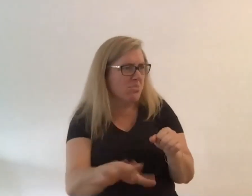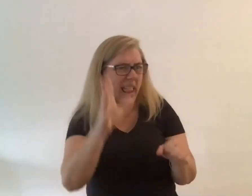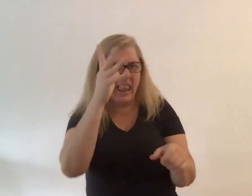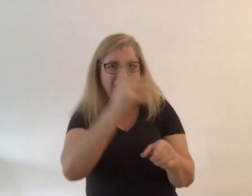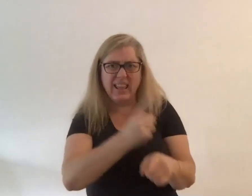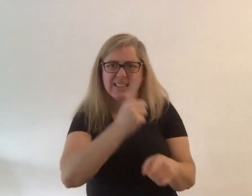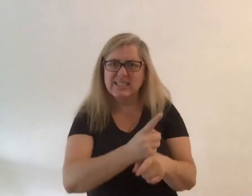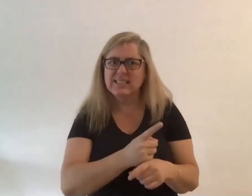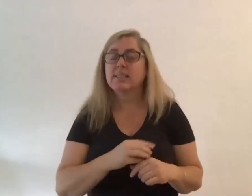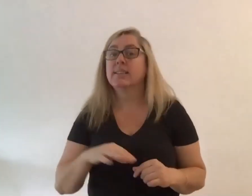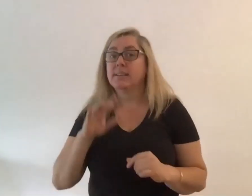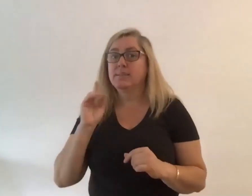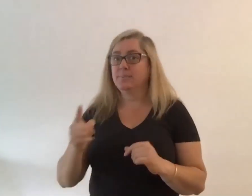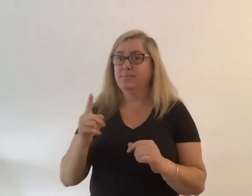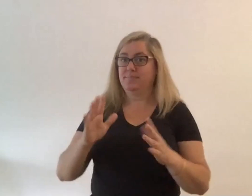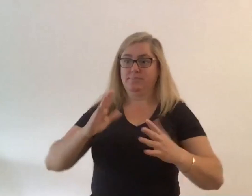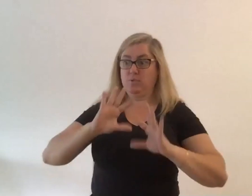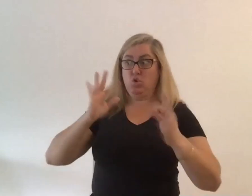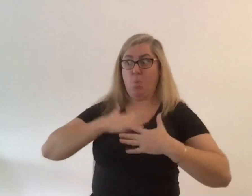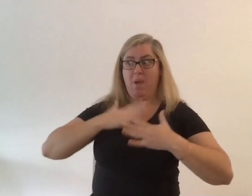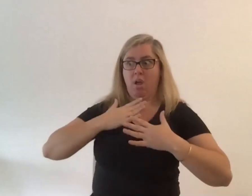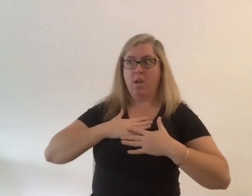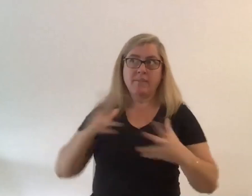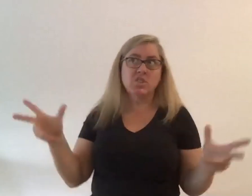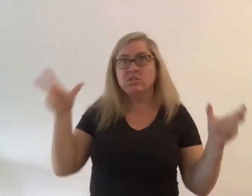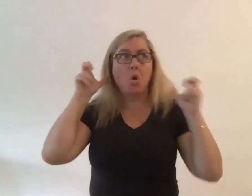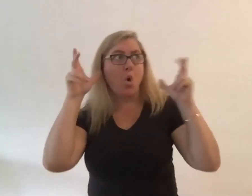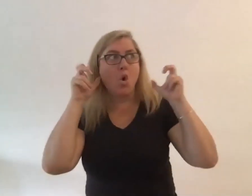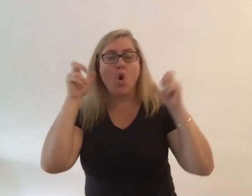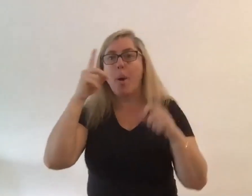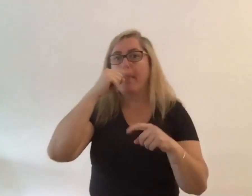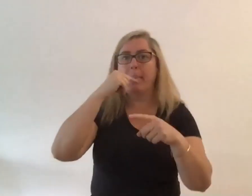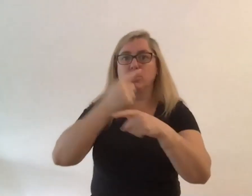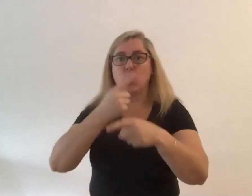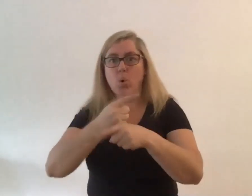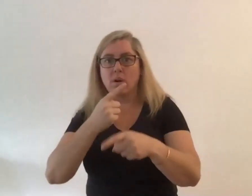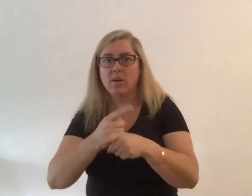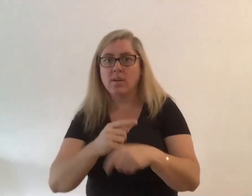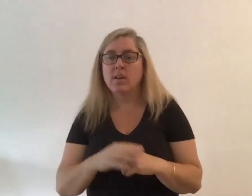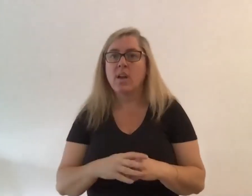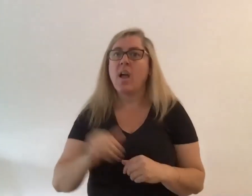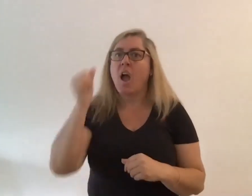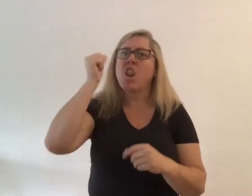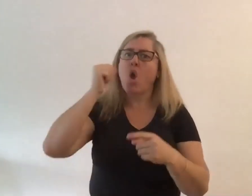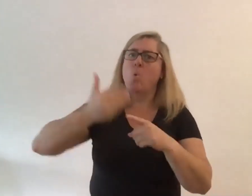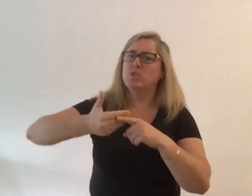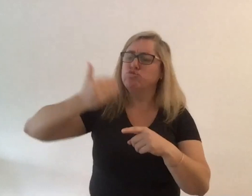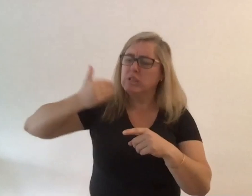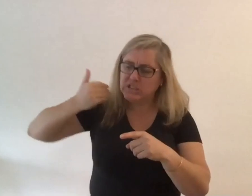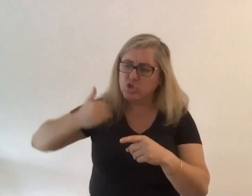and that's not my saying i've just heard it around yeah and i know that tradition is great for you know stories and things and and